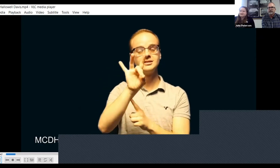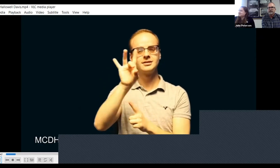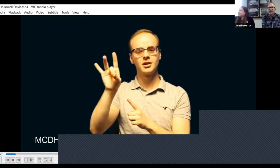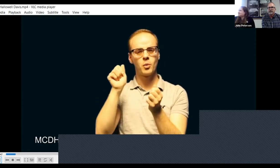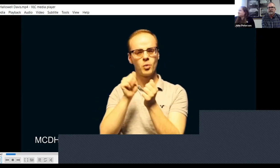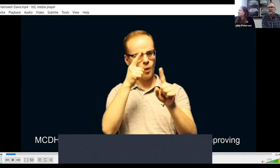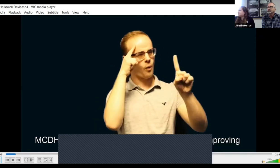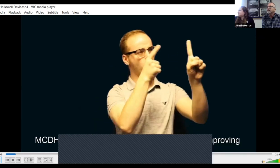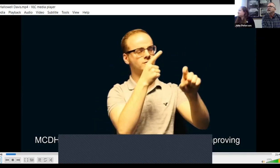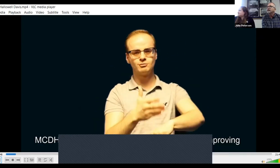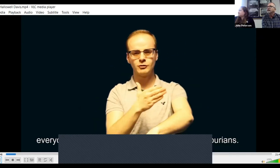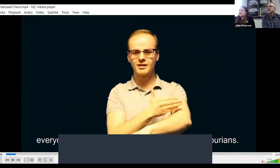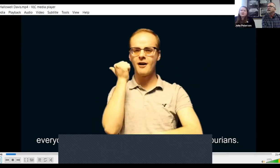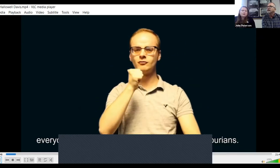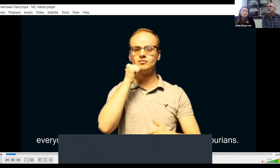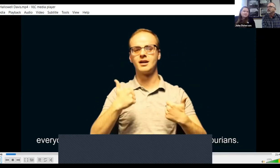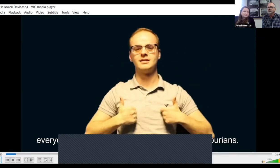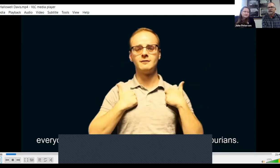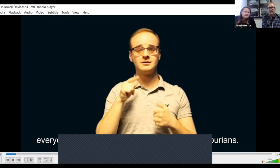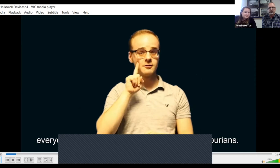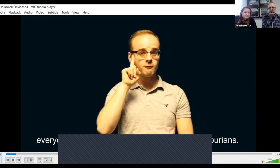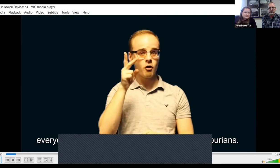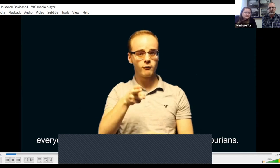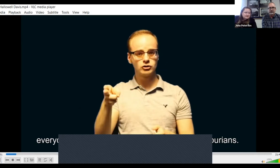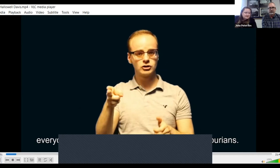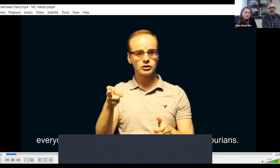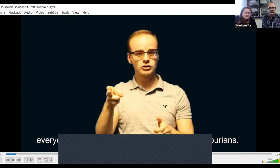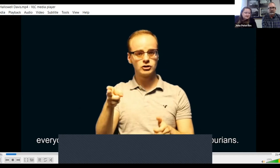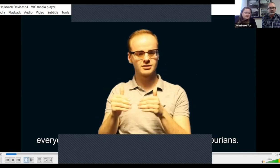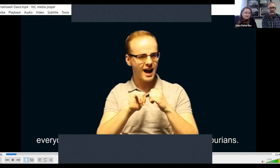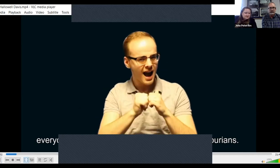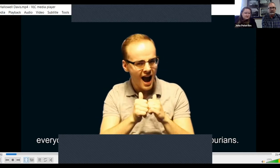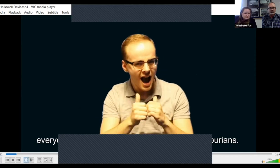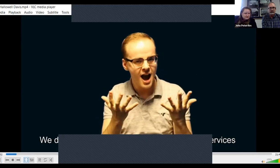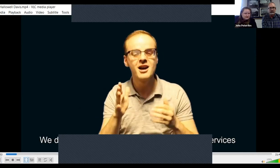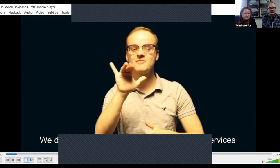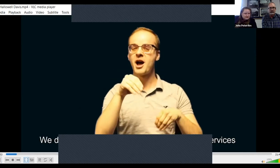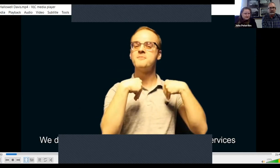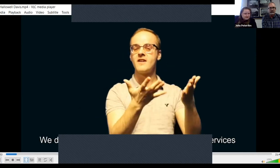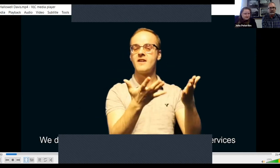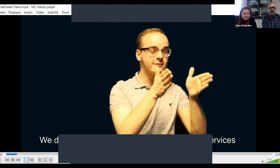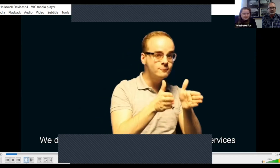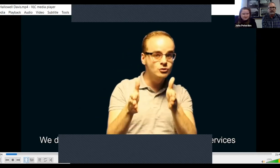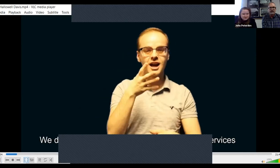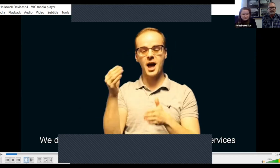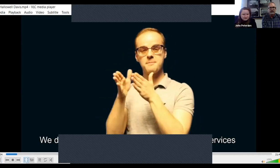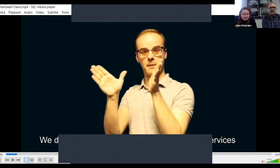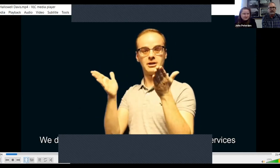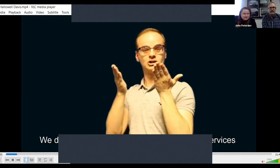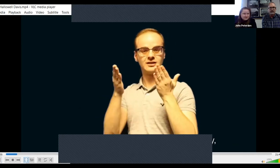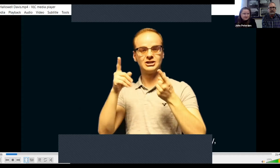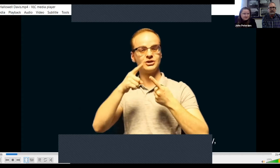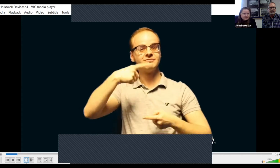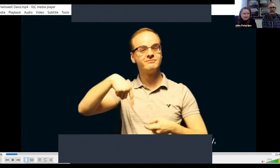1988 with the goal of improving everyday lives of deaf and hard of hearing Missourians. And we do that by providing individual and public